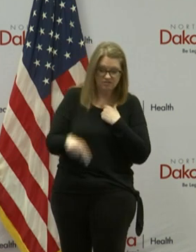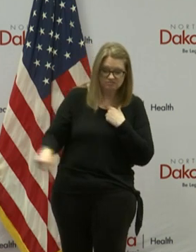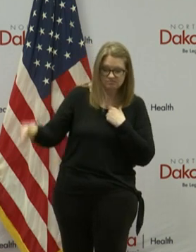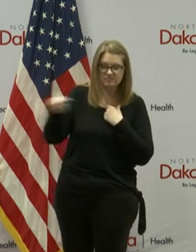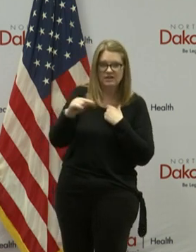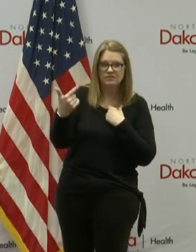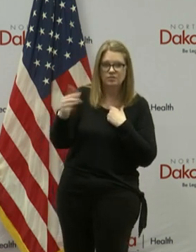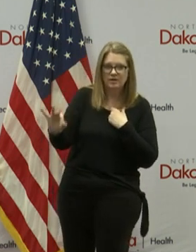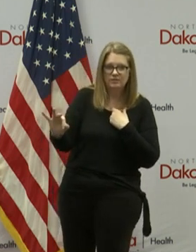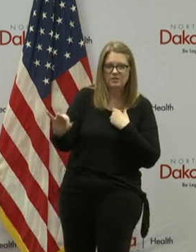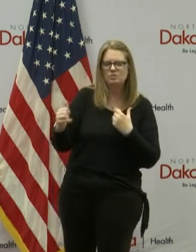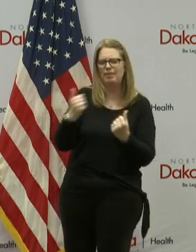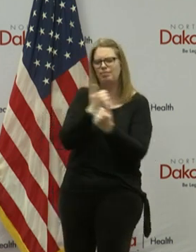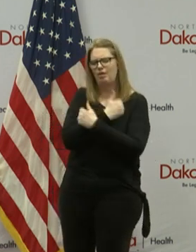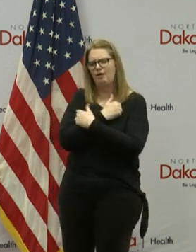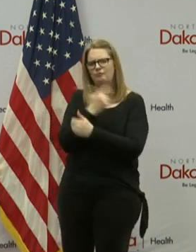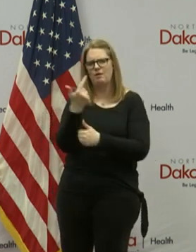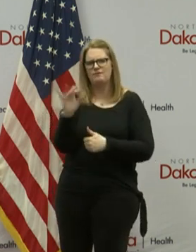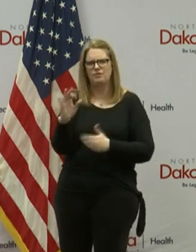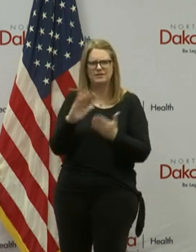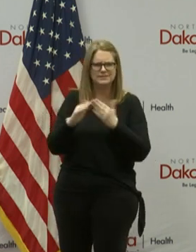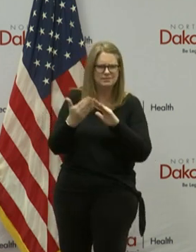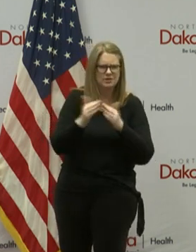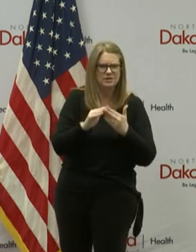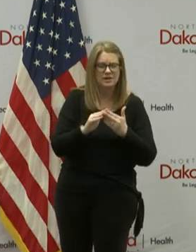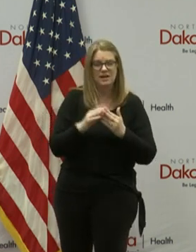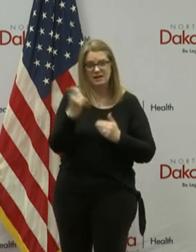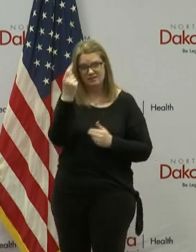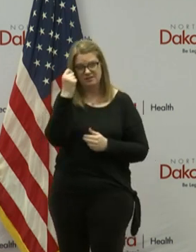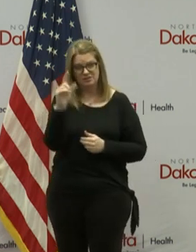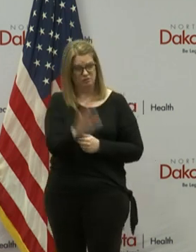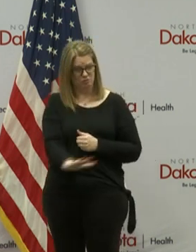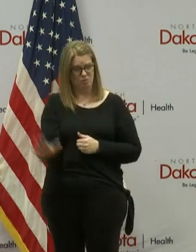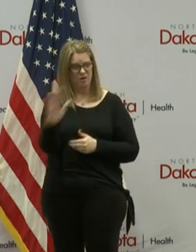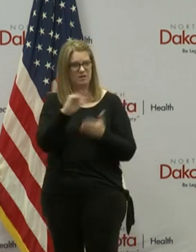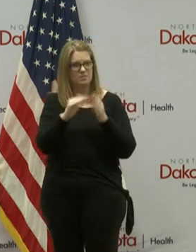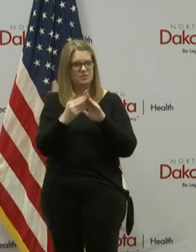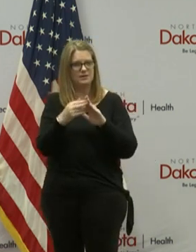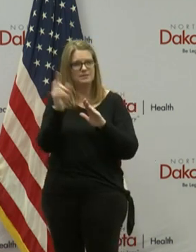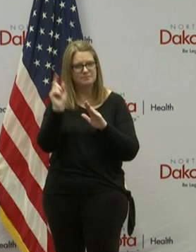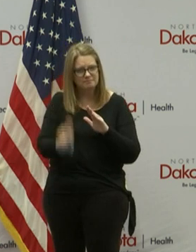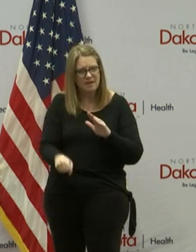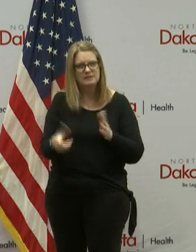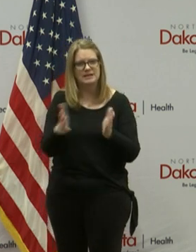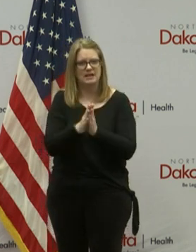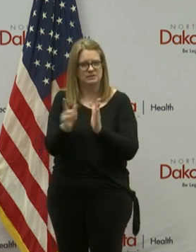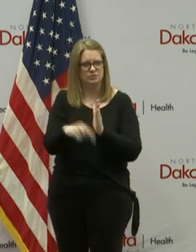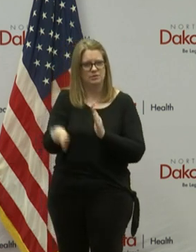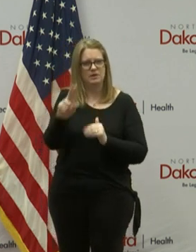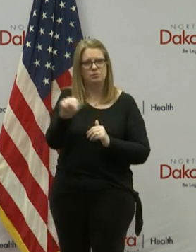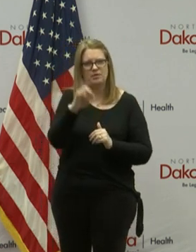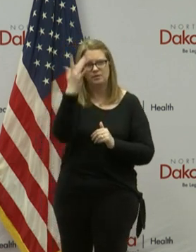We all love this community, and your community needs you to be North Dakota smart. Thank you, Governor Berger.